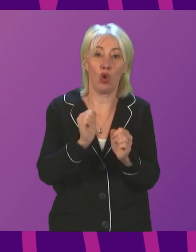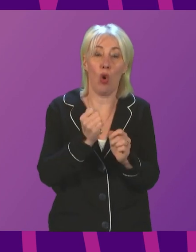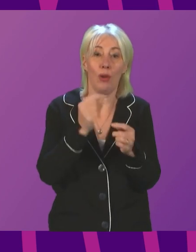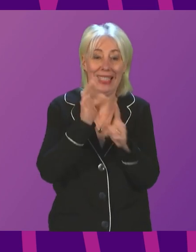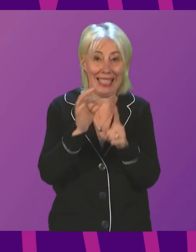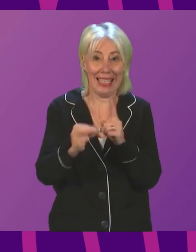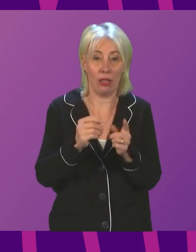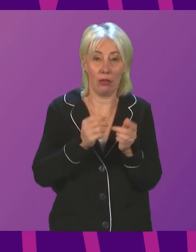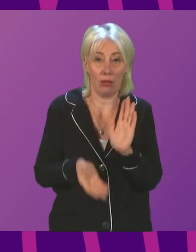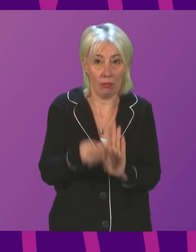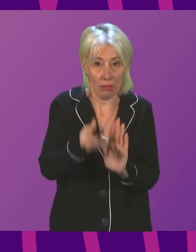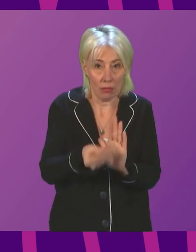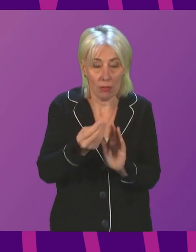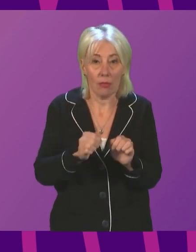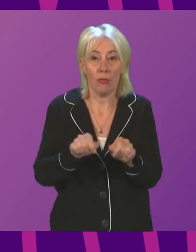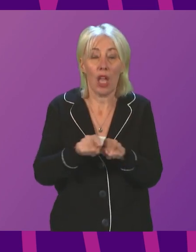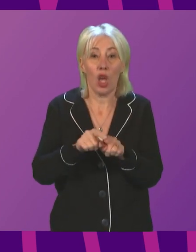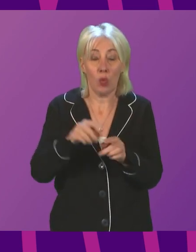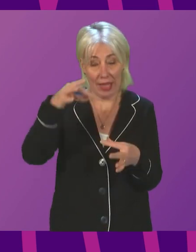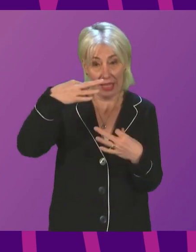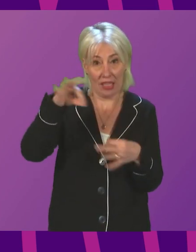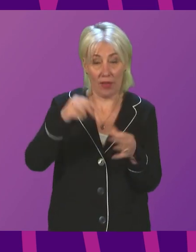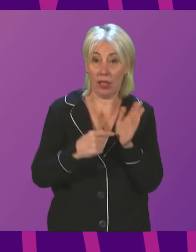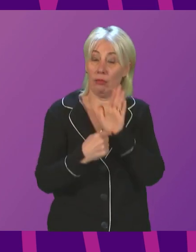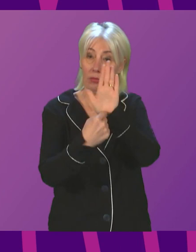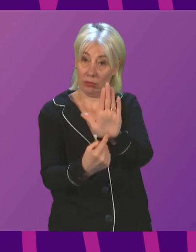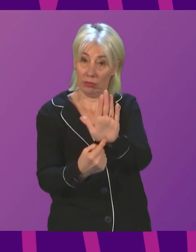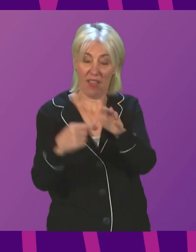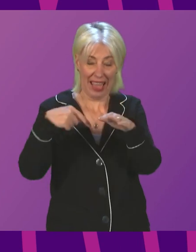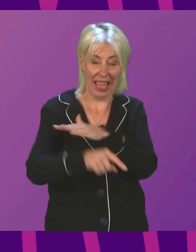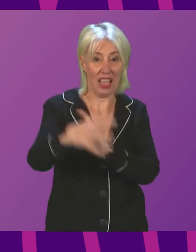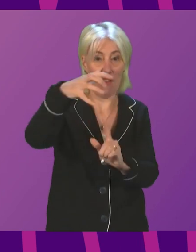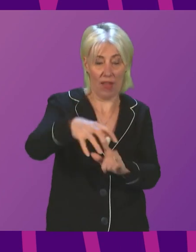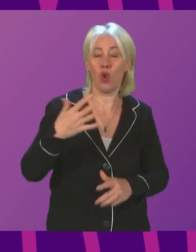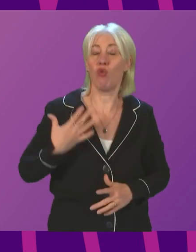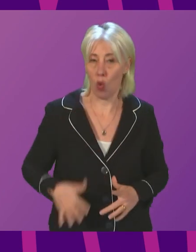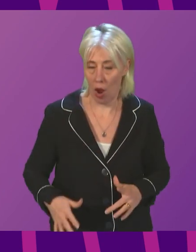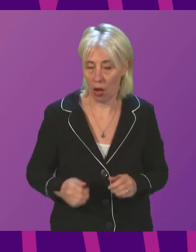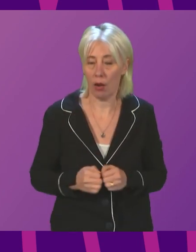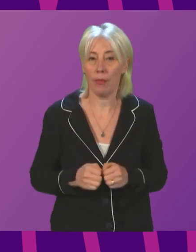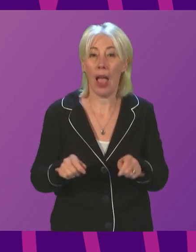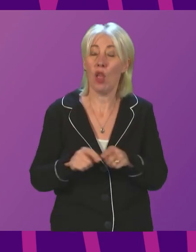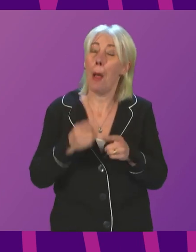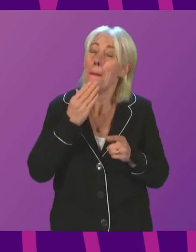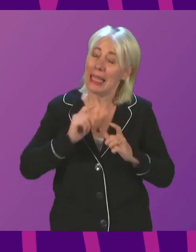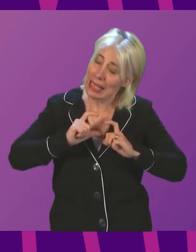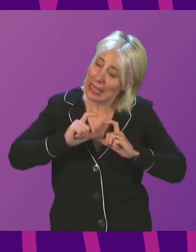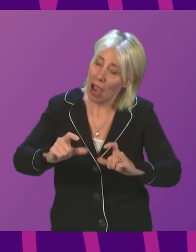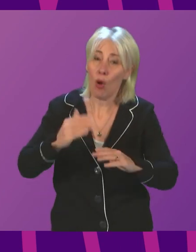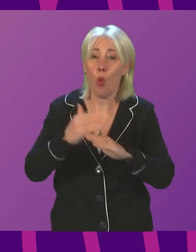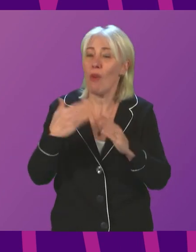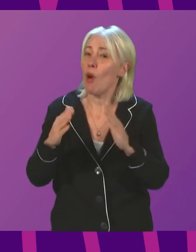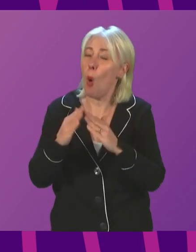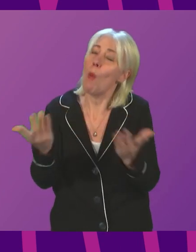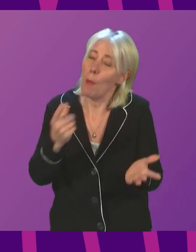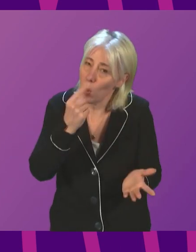certificates should be shown if visiting a venue where this is required. And critically, please do continue to work from home wherever possible.